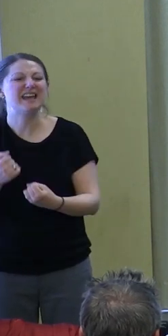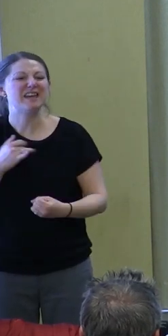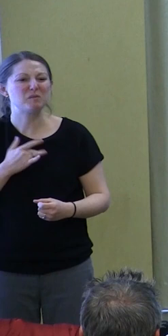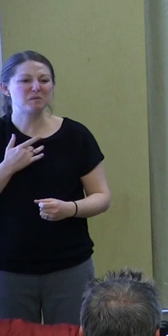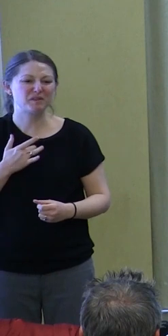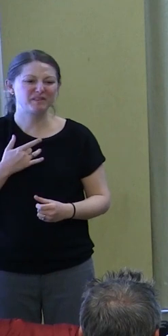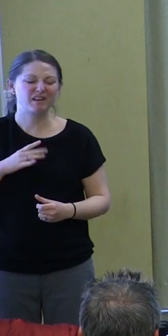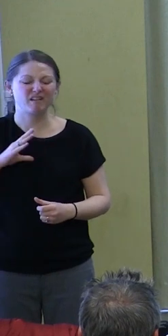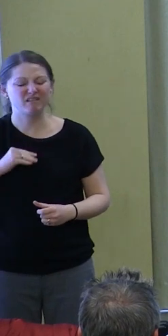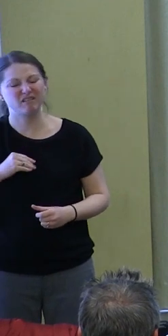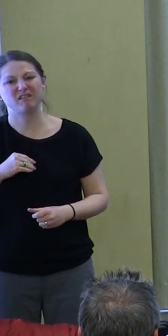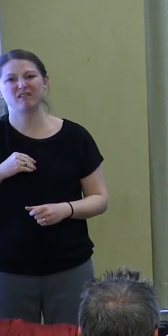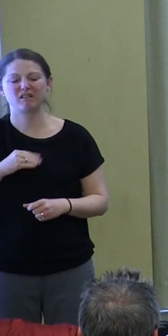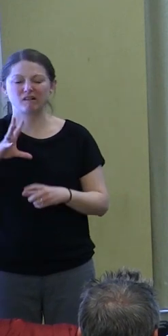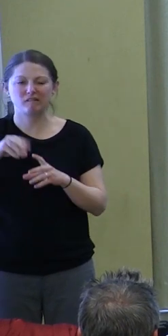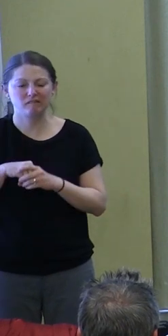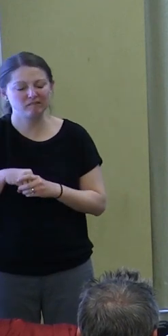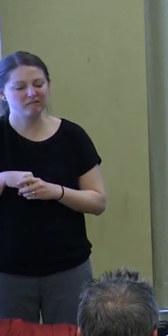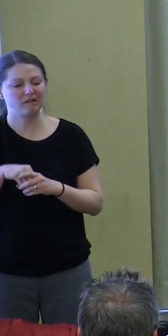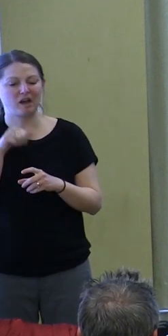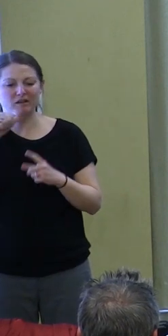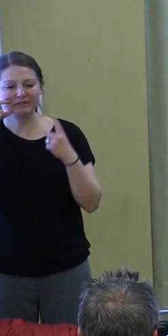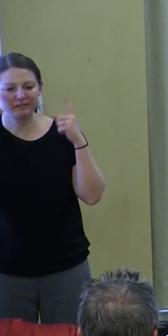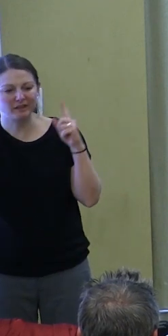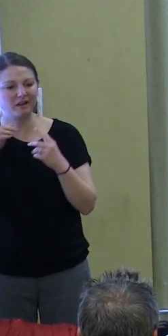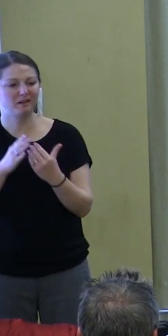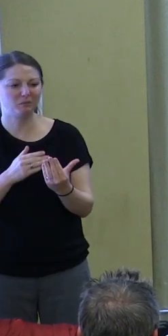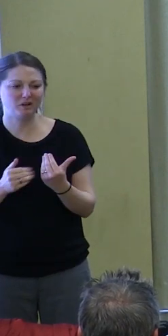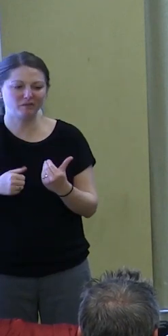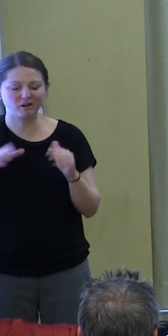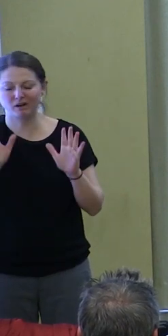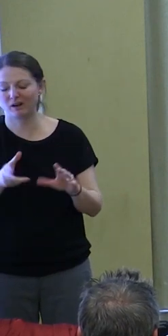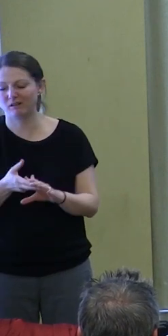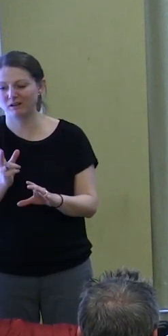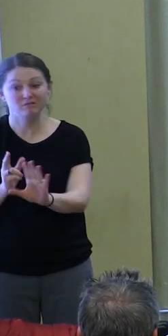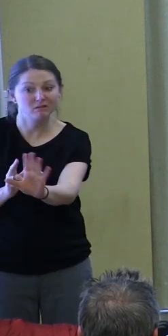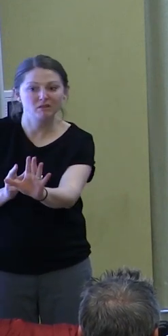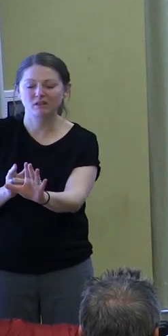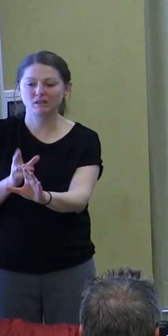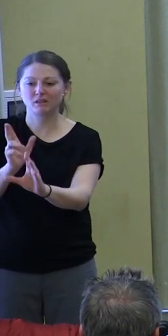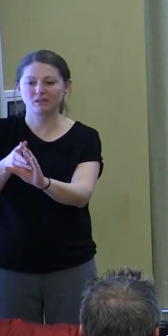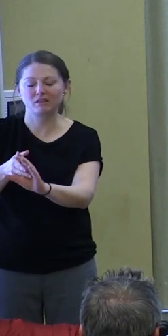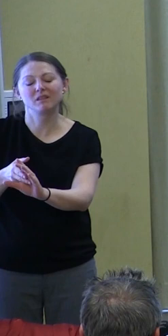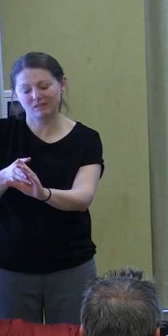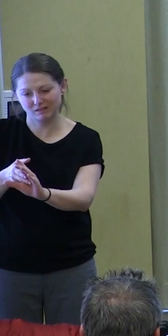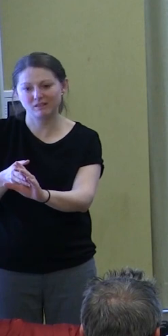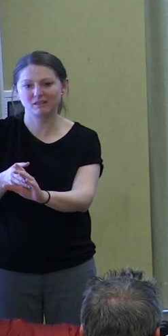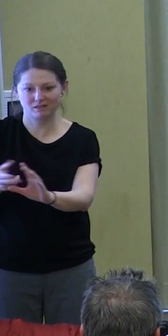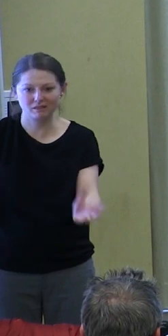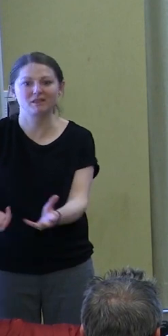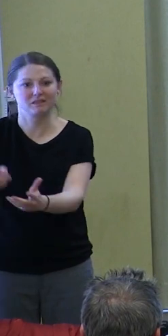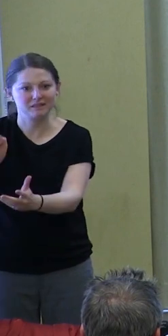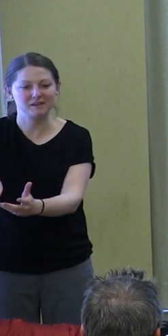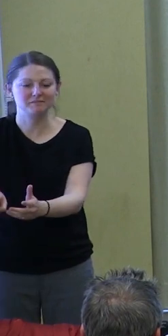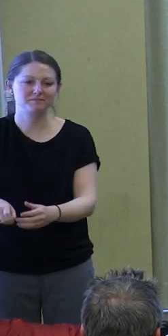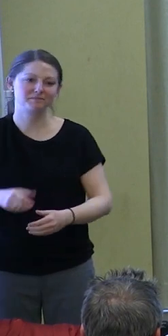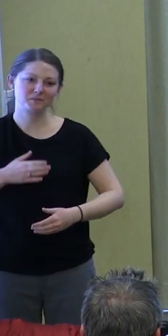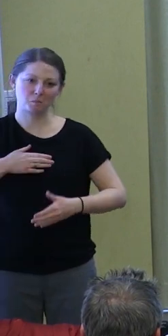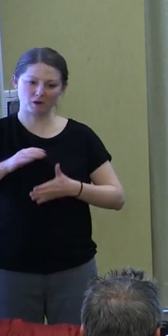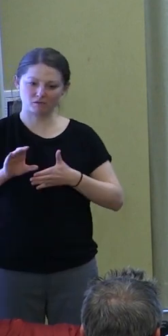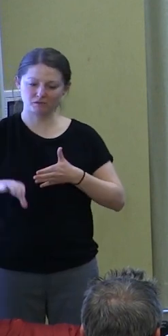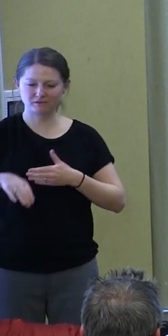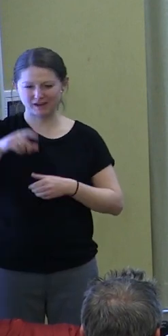of ineffectiveness and disengagement from democracy. So here's my conclusion. I think that